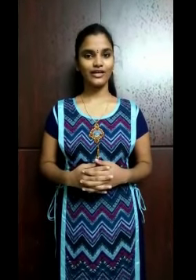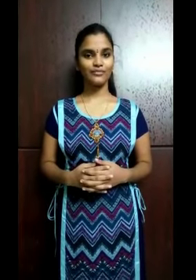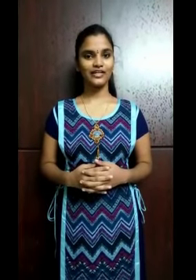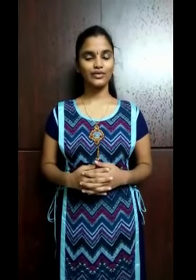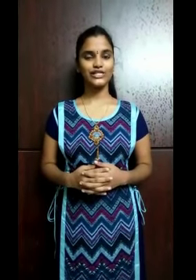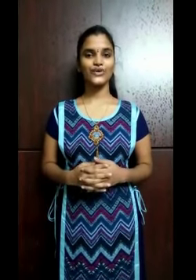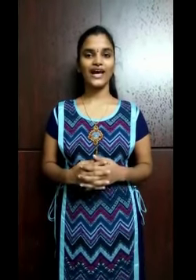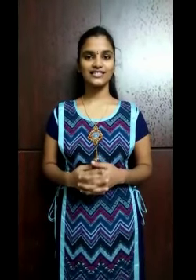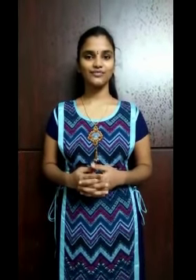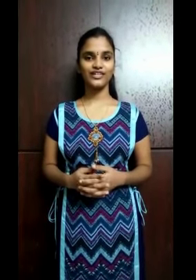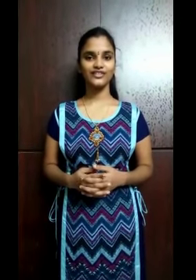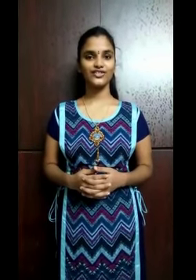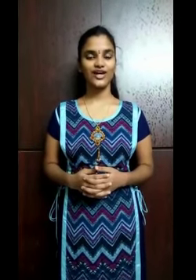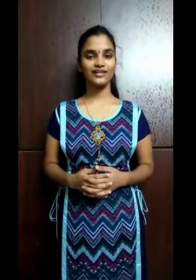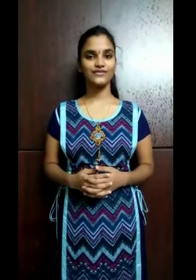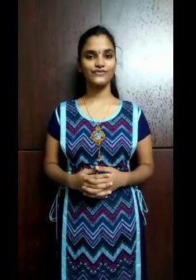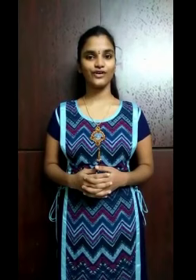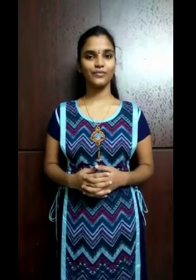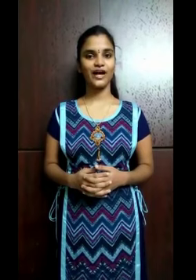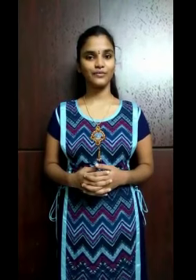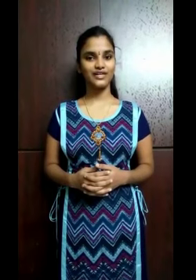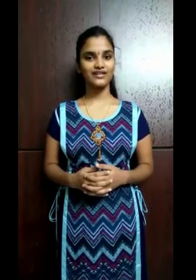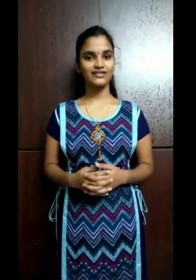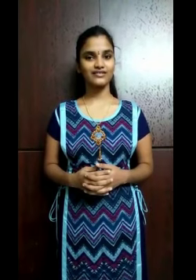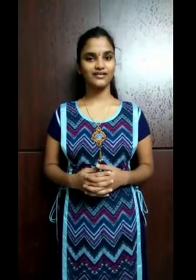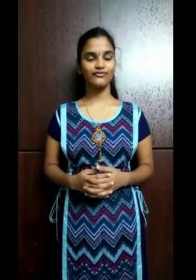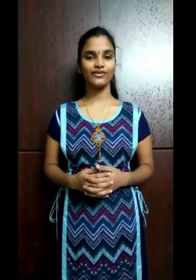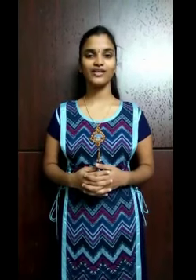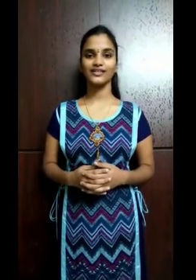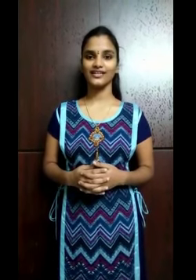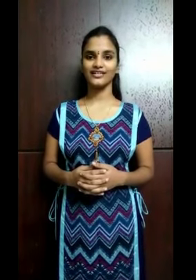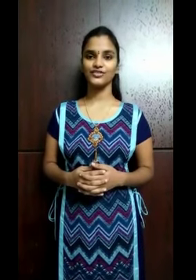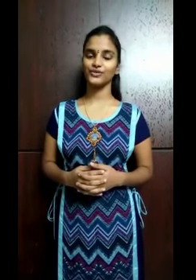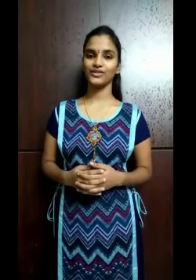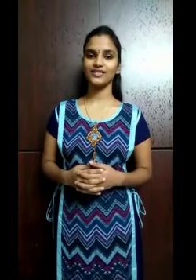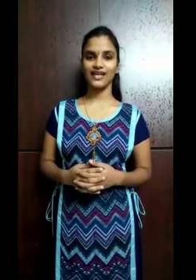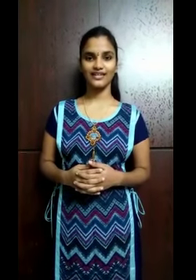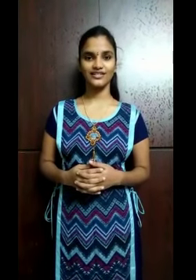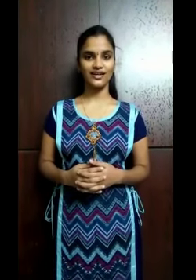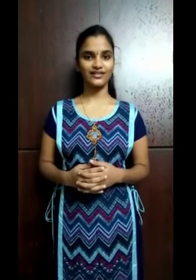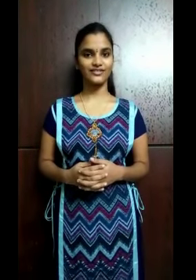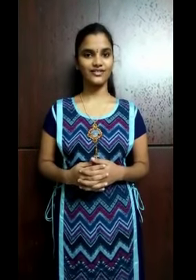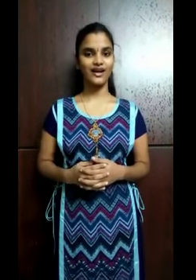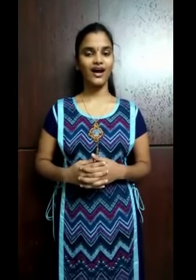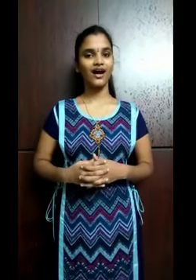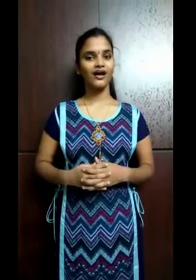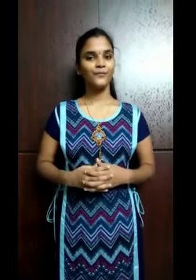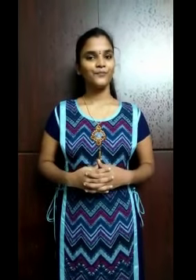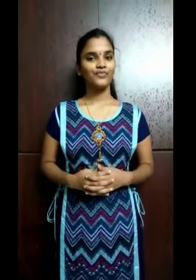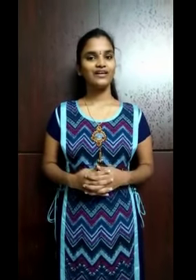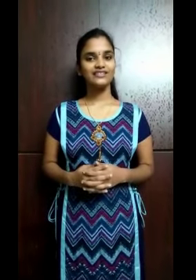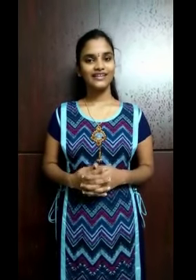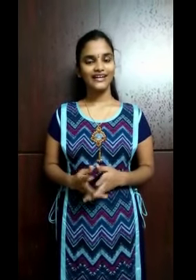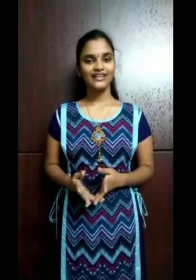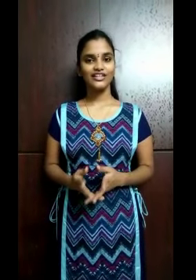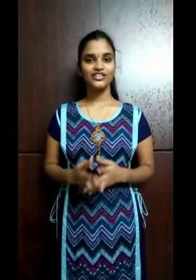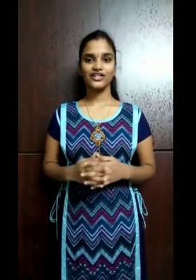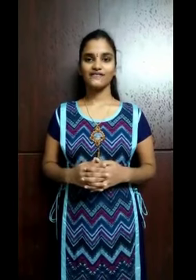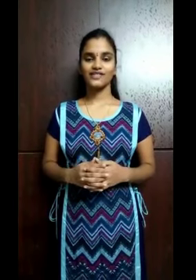VIPW, are accepting the challenge from IPASF that is Show the Science Challenge. It's a great initiative